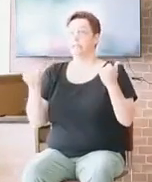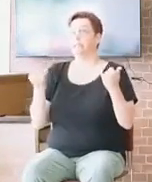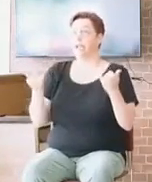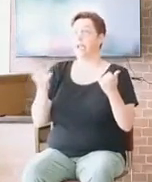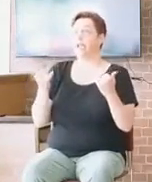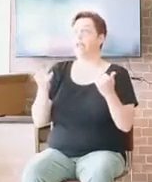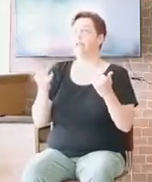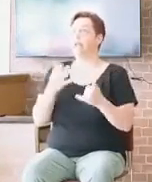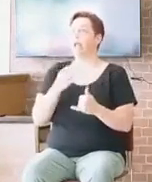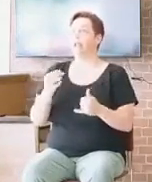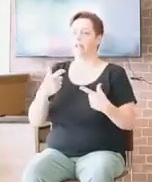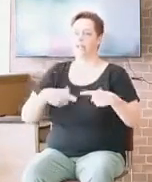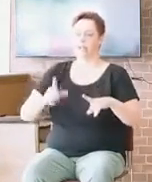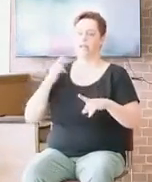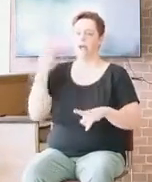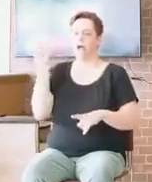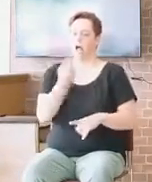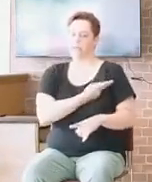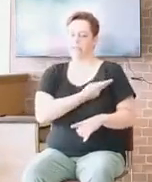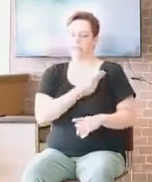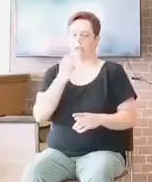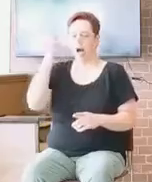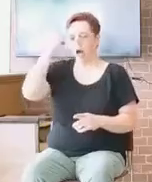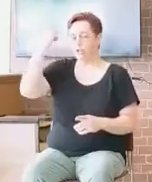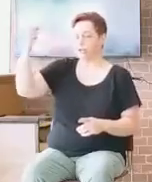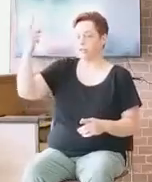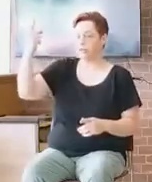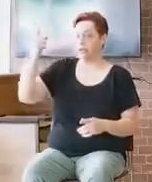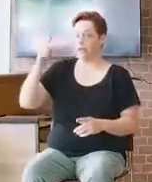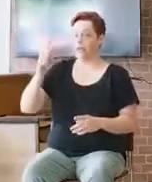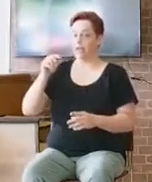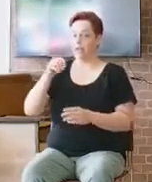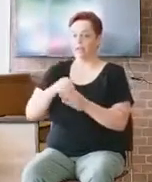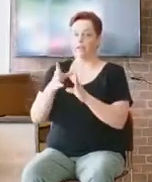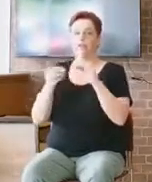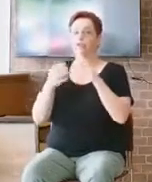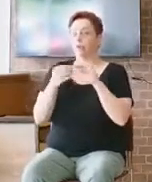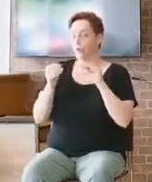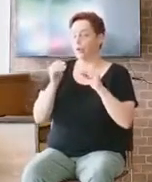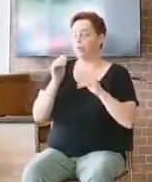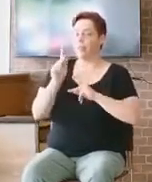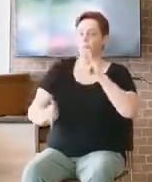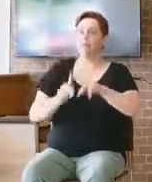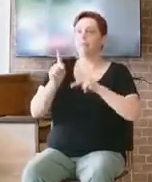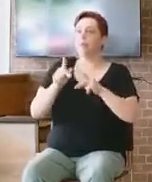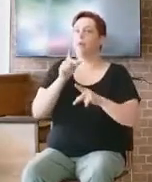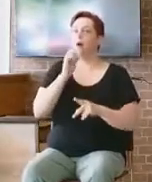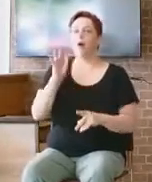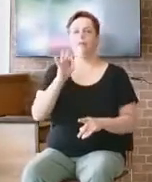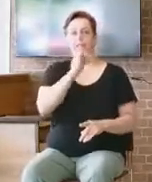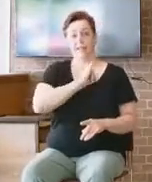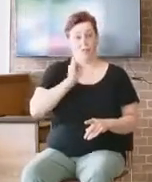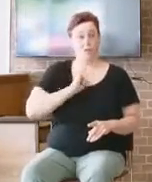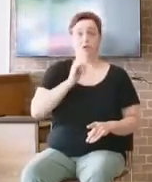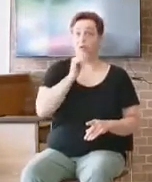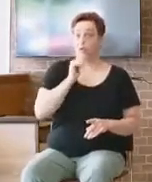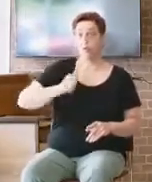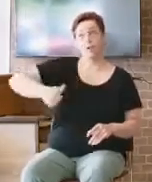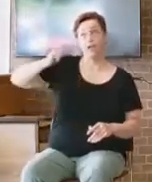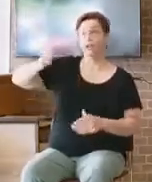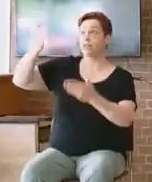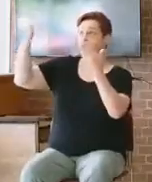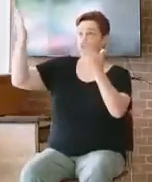as their king and what that looked like in their lives. We love you. And in Jesus' name we pray.